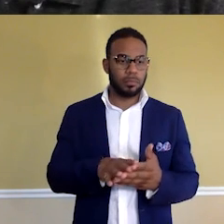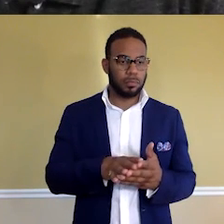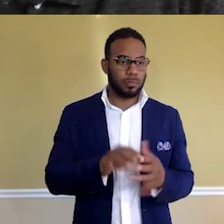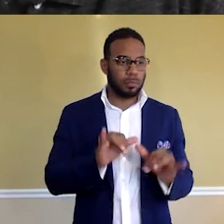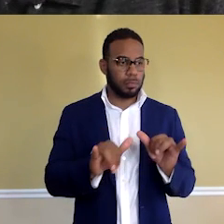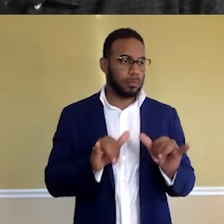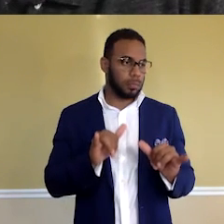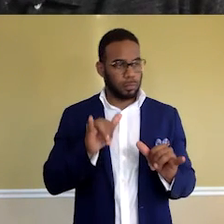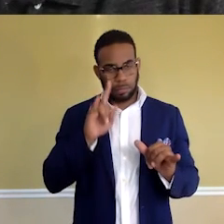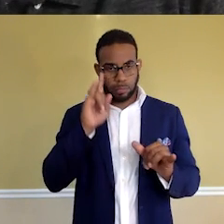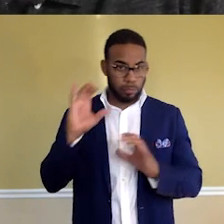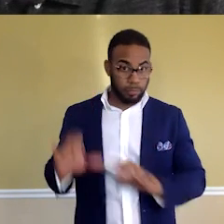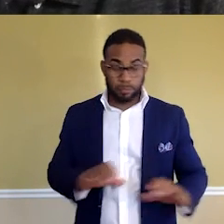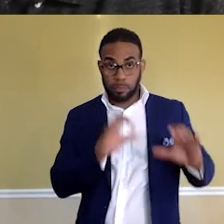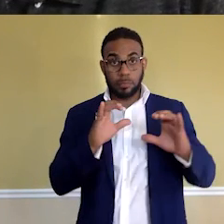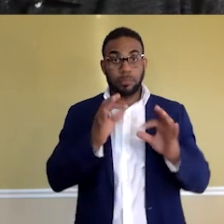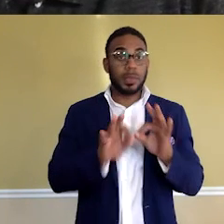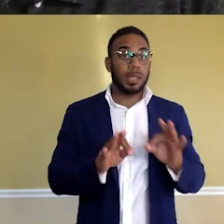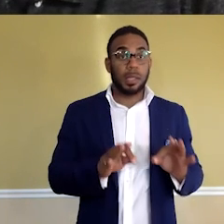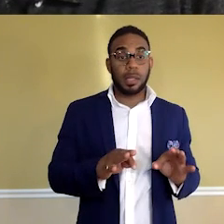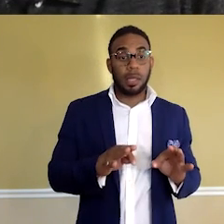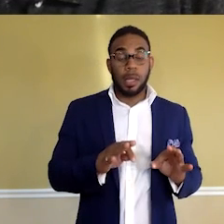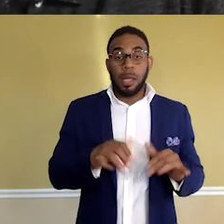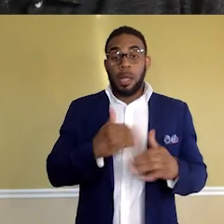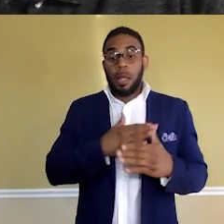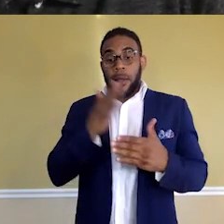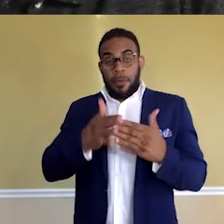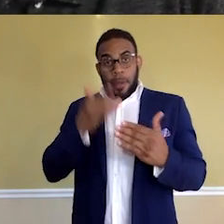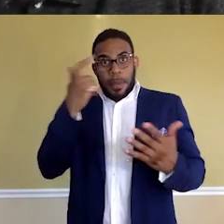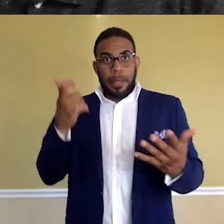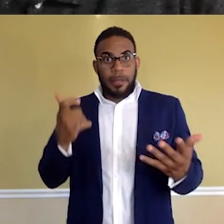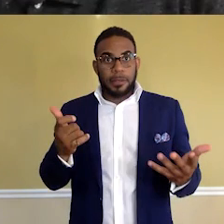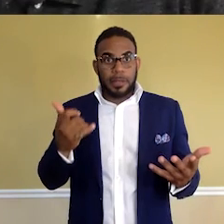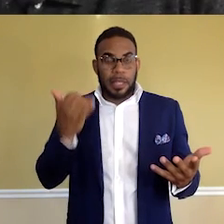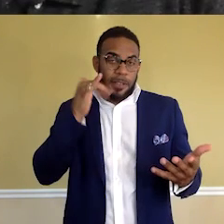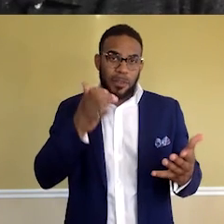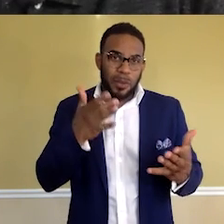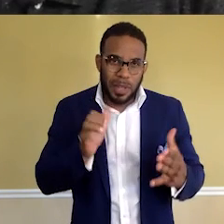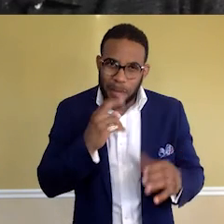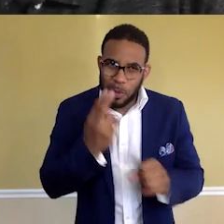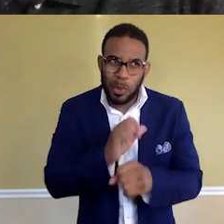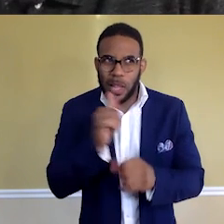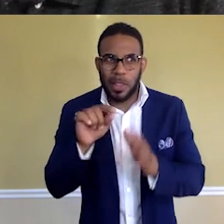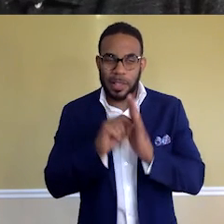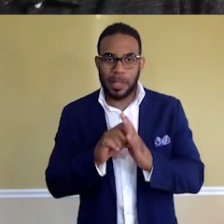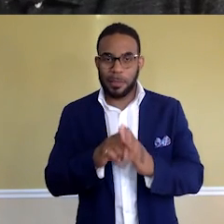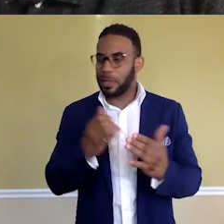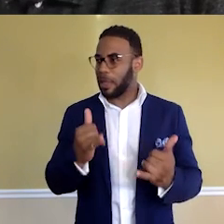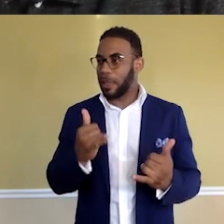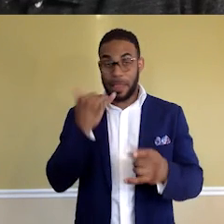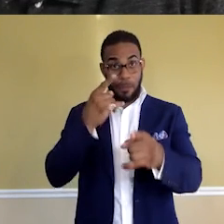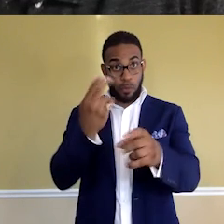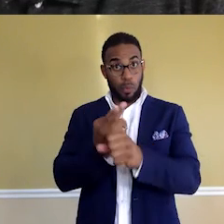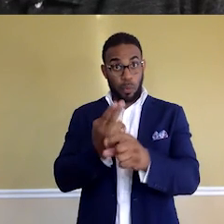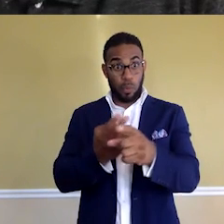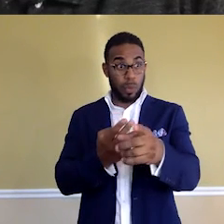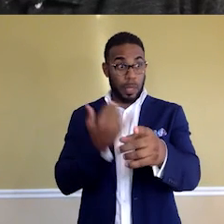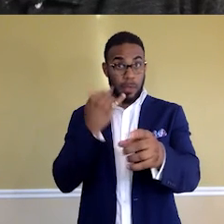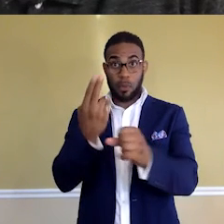Angular recently and it was really funny because, okay, let me use that as an example. Now, if you're if you're reading an Angular